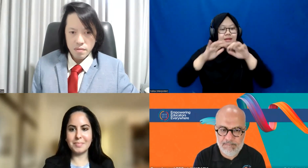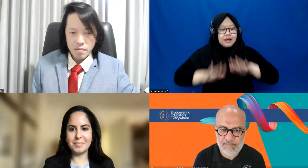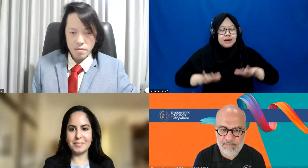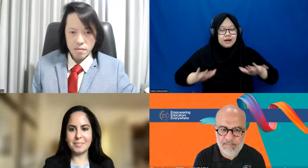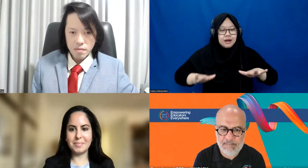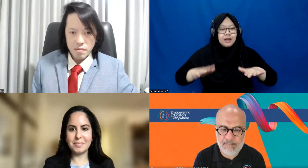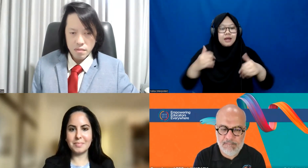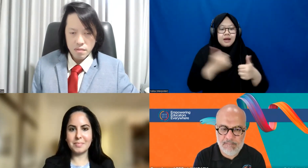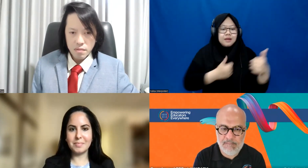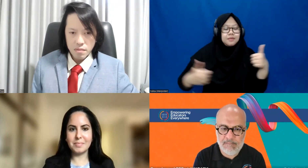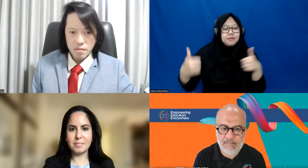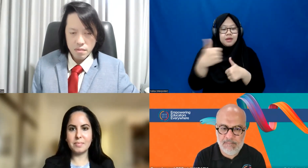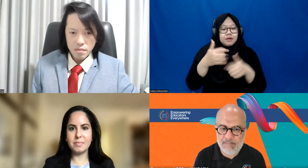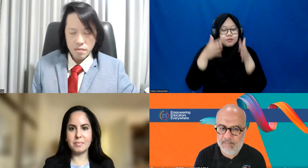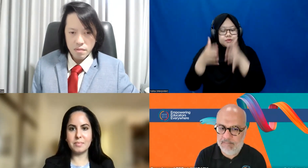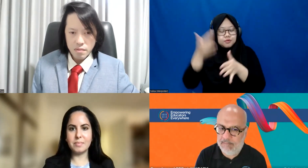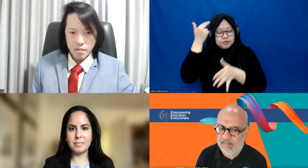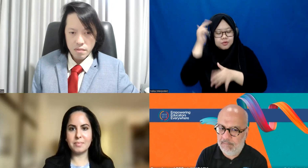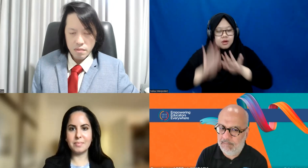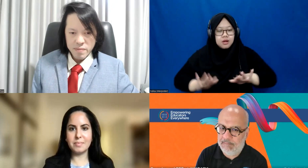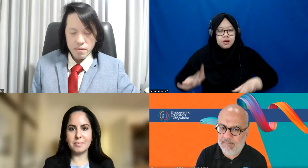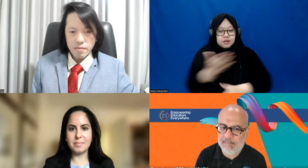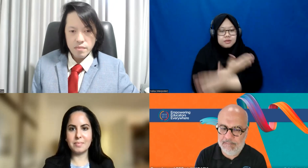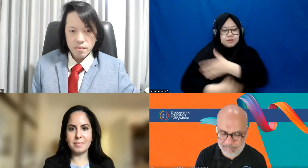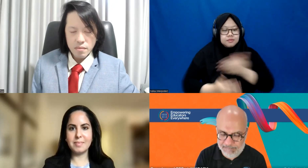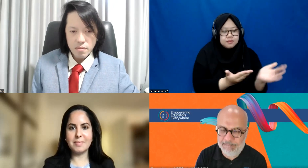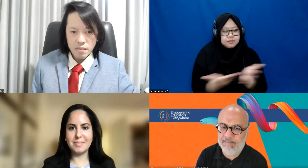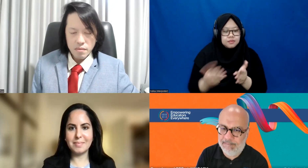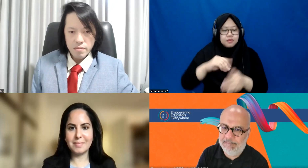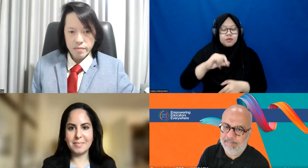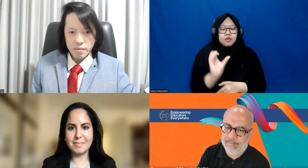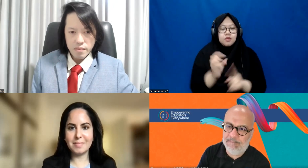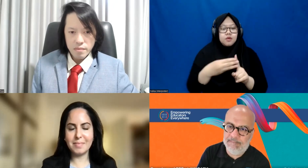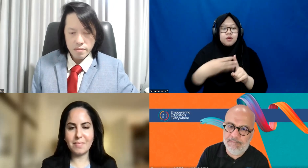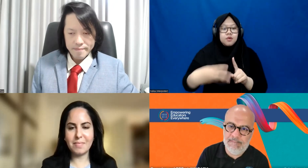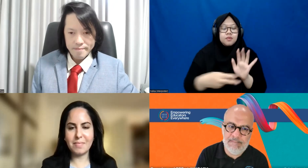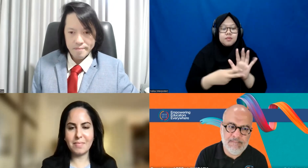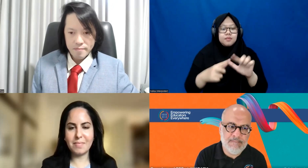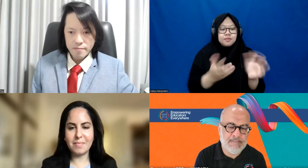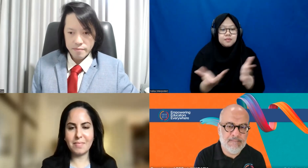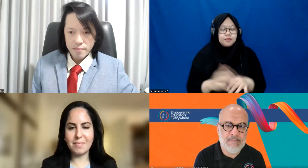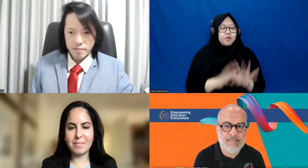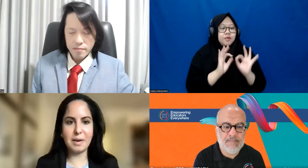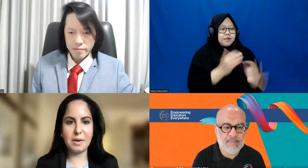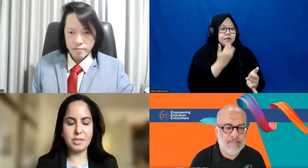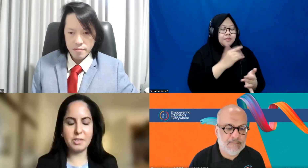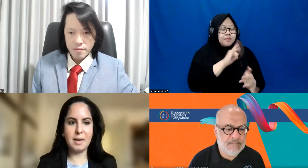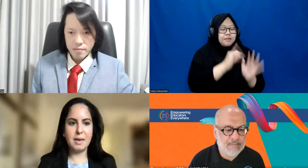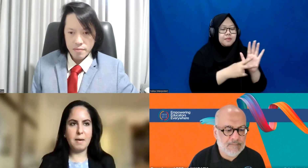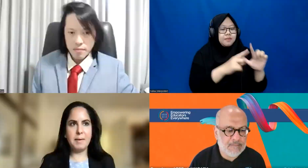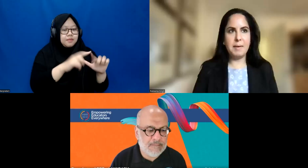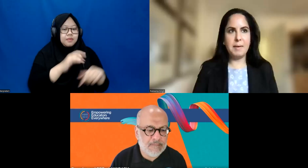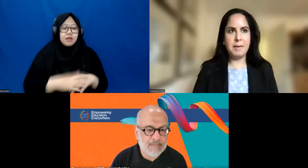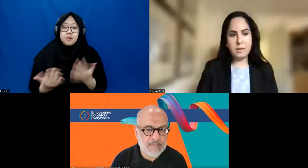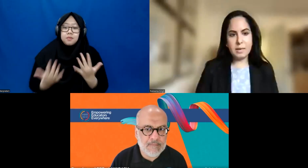with disabilities? Over to you, Rubina, first. Thank you. Thank you, Lena, for that question. I